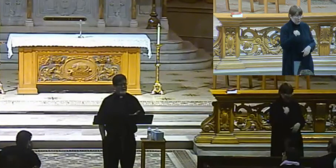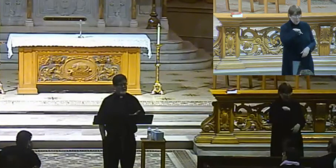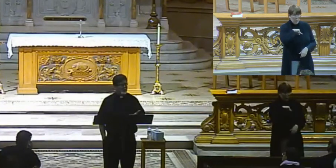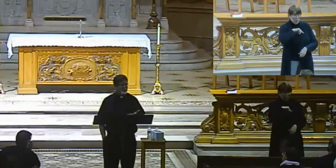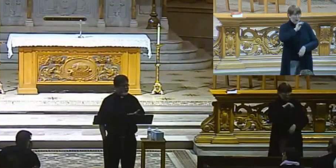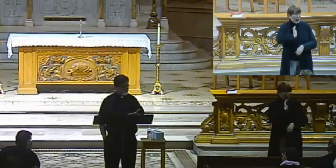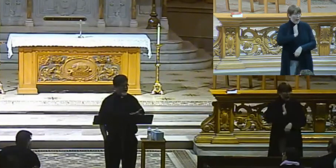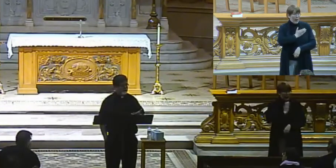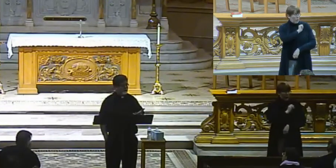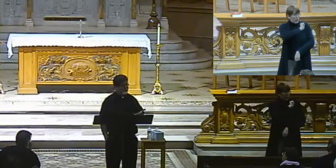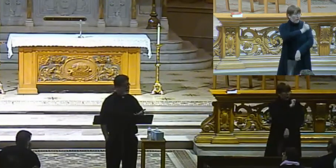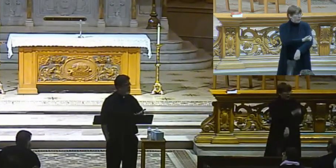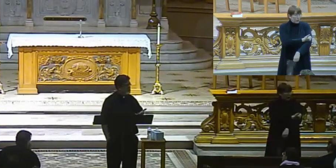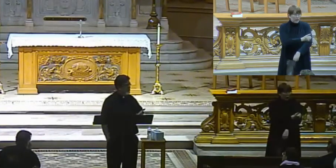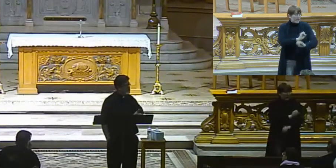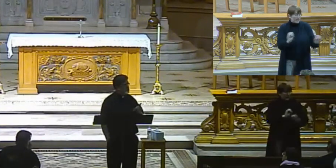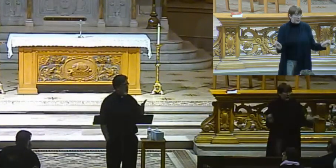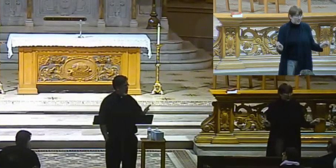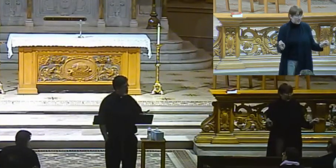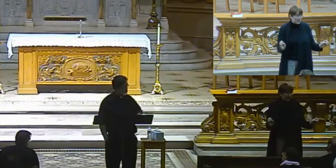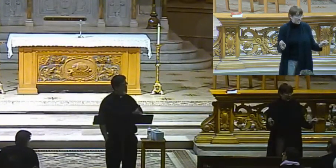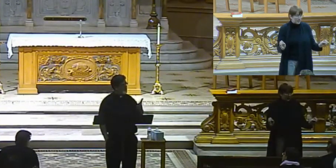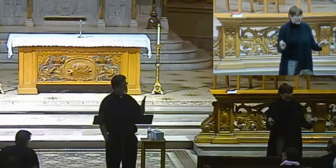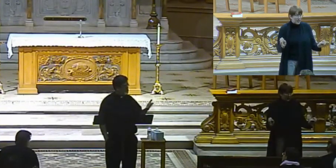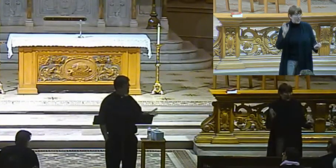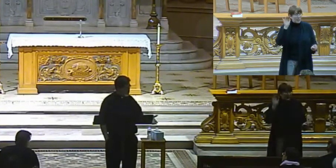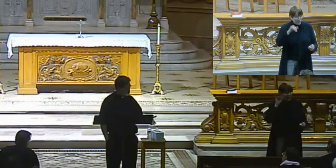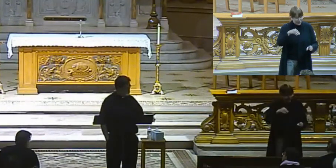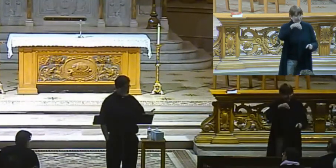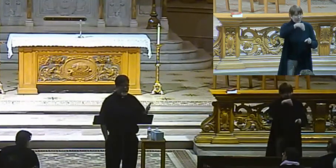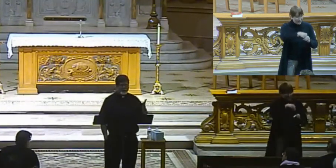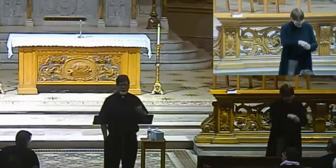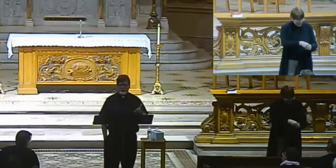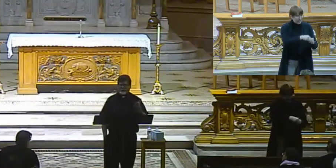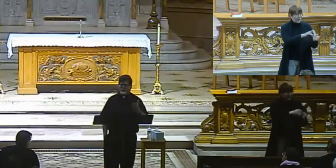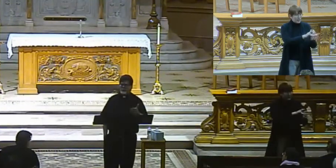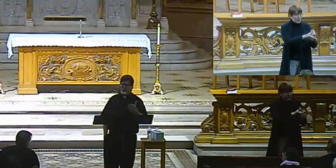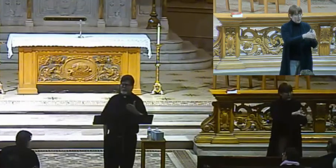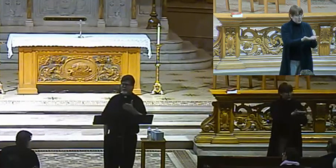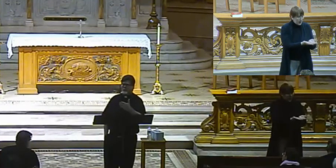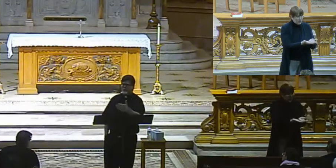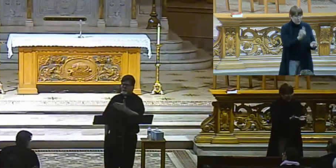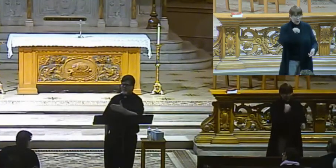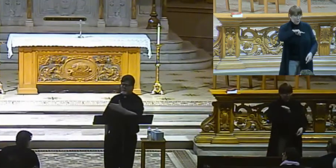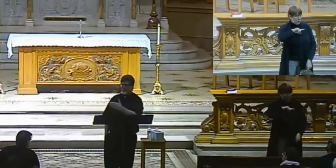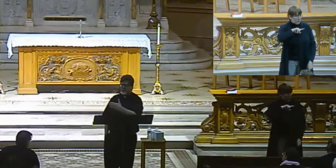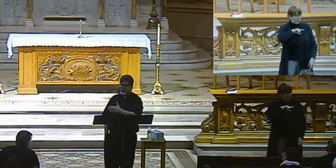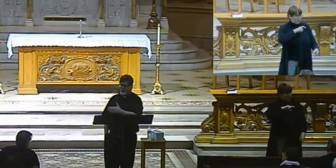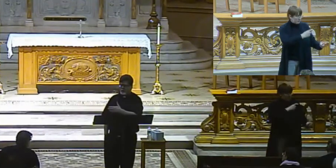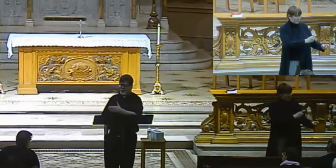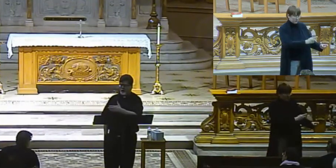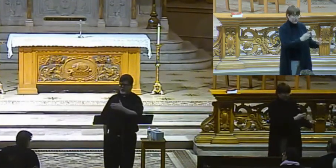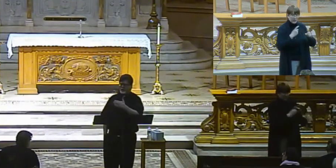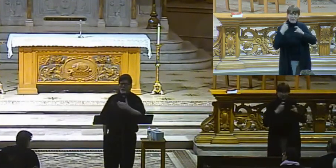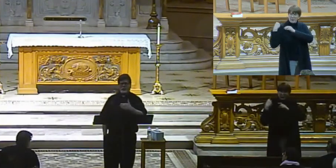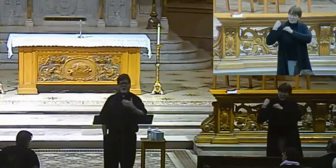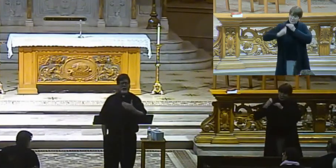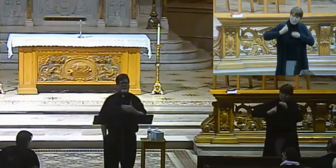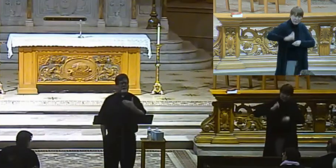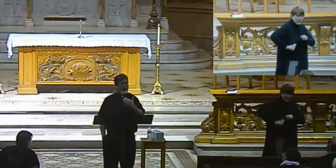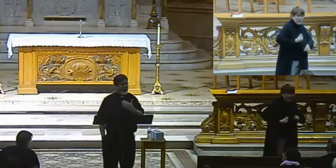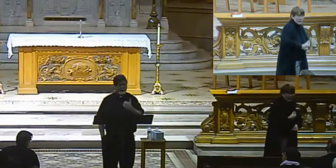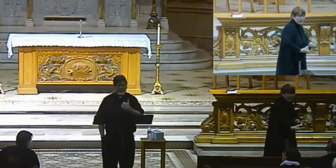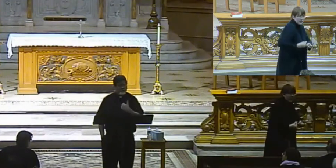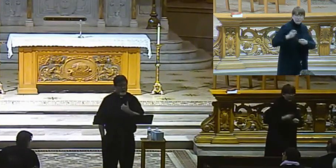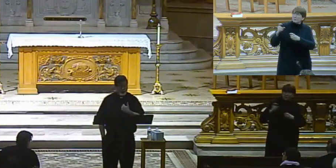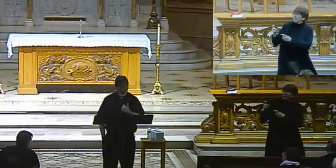to change that, all right? That that's doctrine, that's dogma. This is something that we have received from the beginning and so we don't